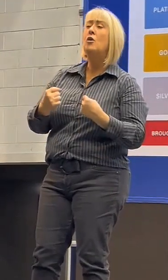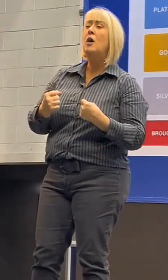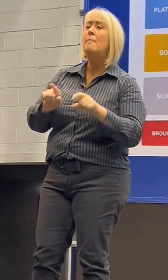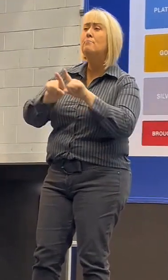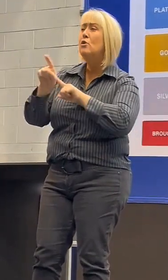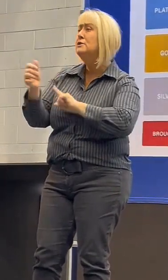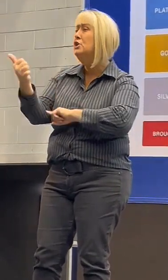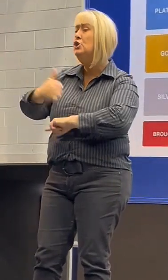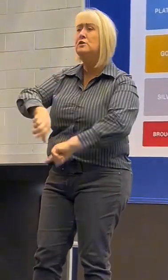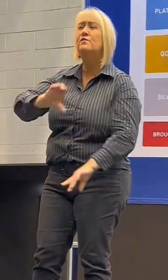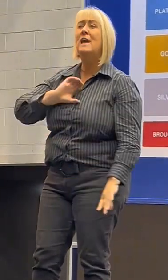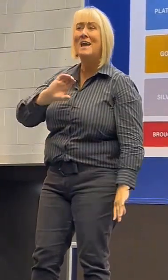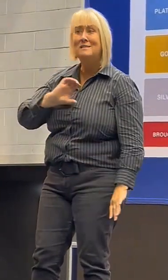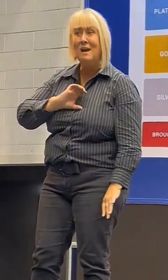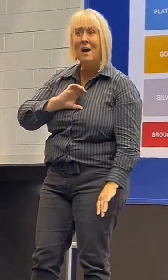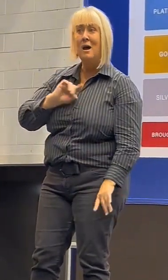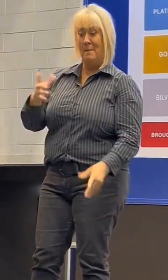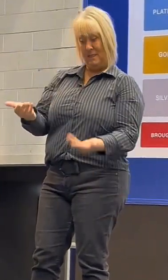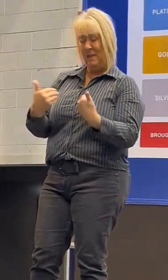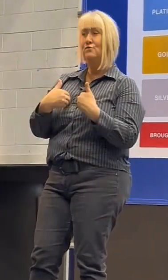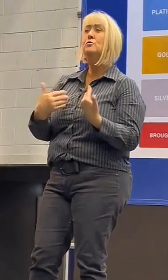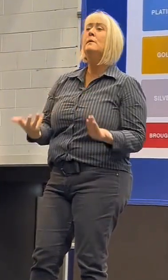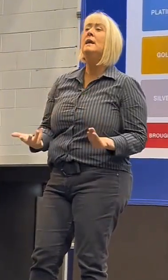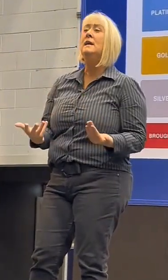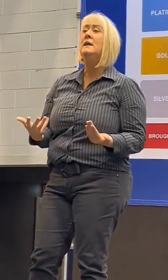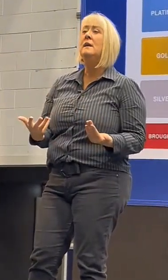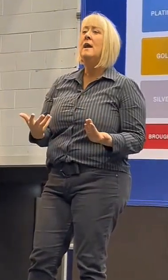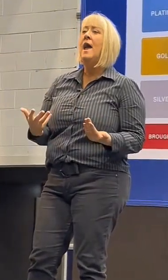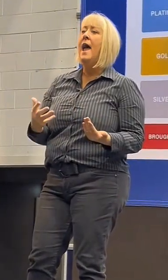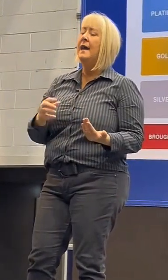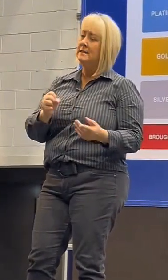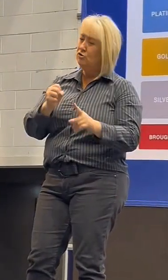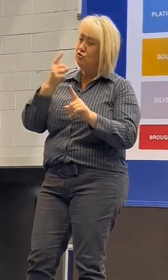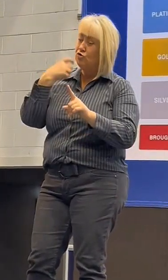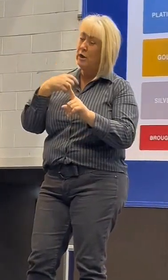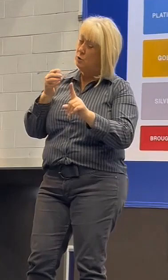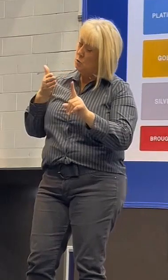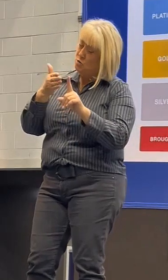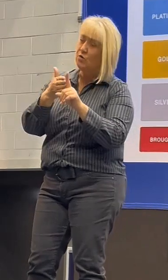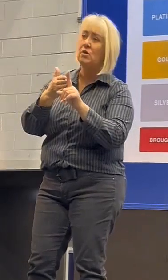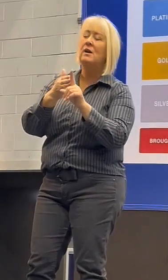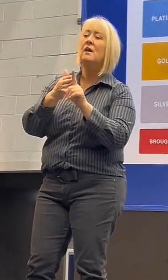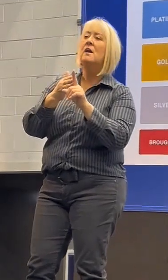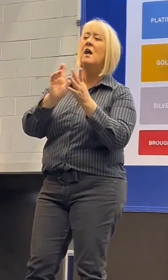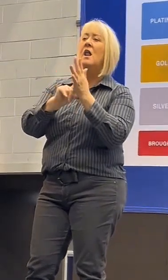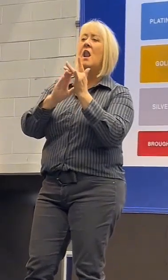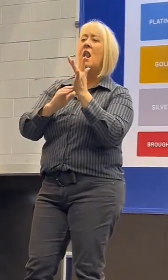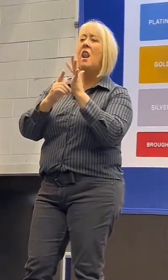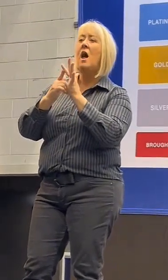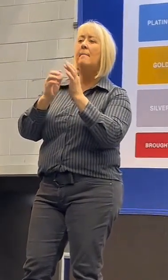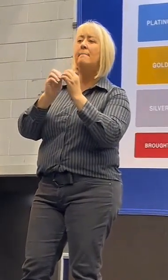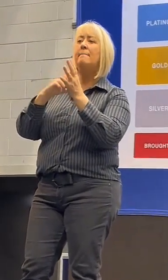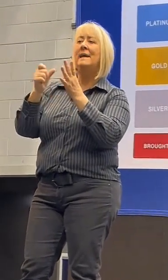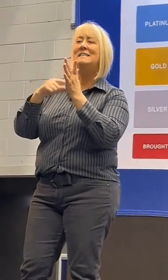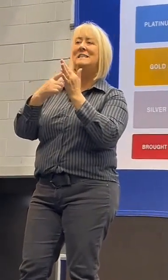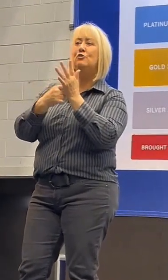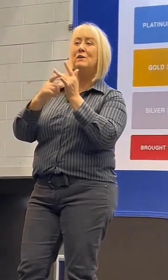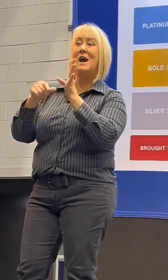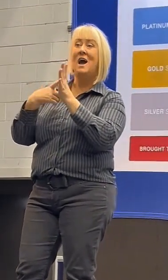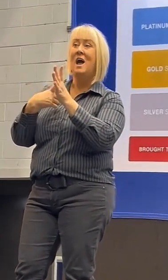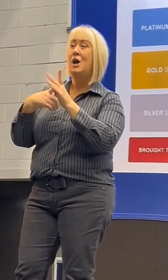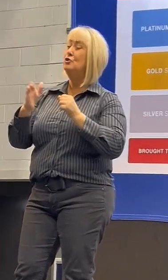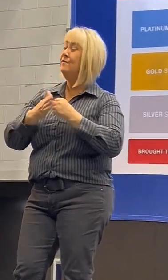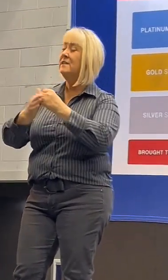aimed at killing the Lyme bacteria and was supposed to boost my immune system. I did around 10 to 12 of these